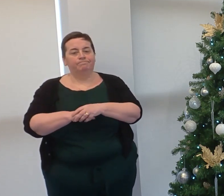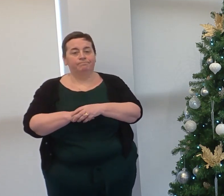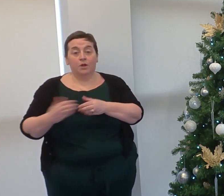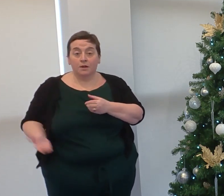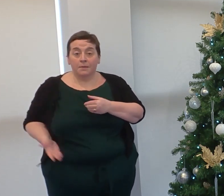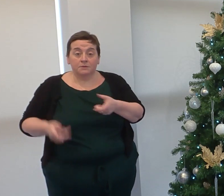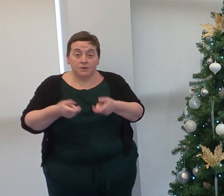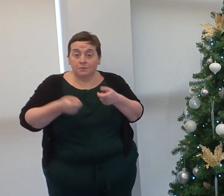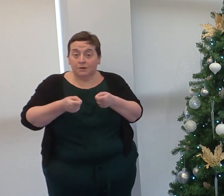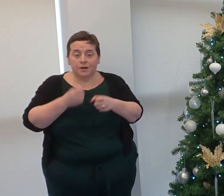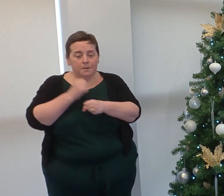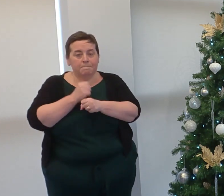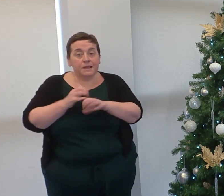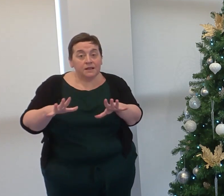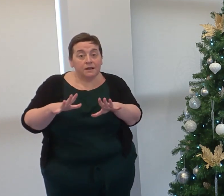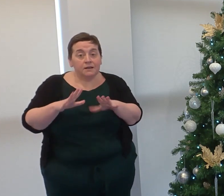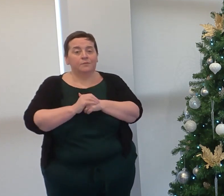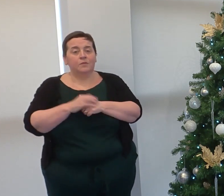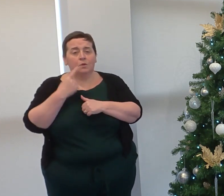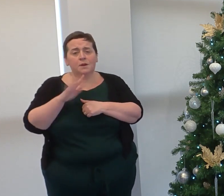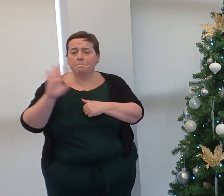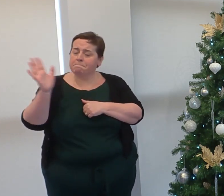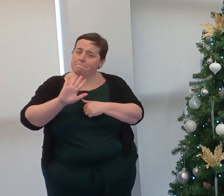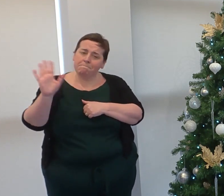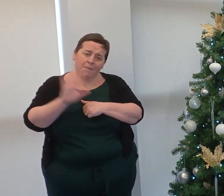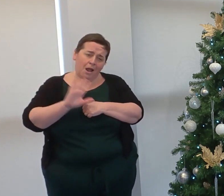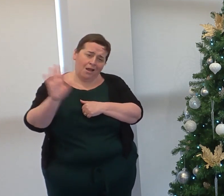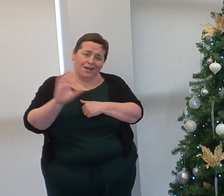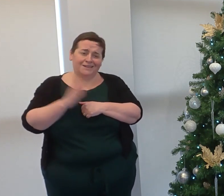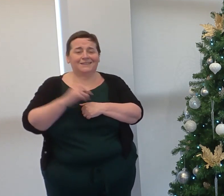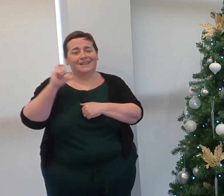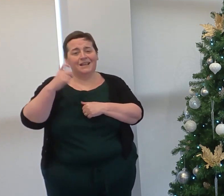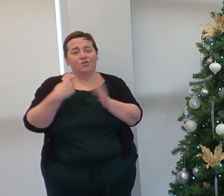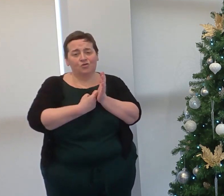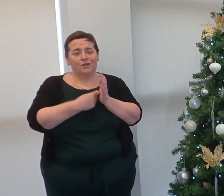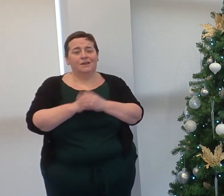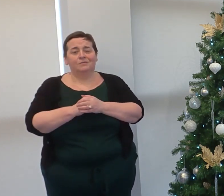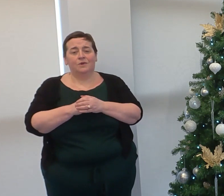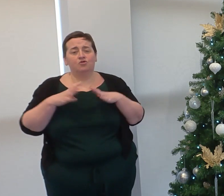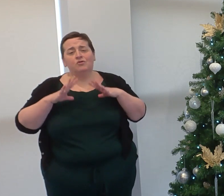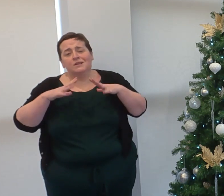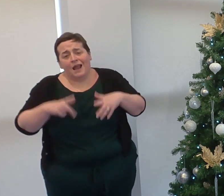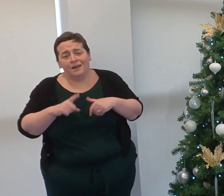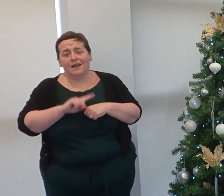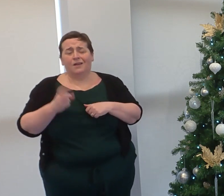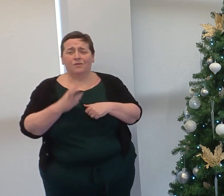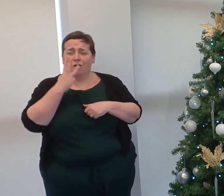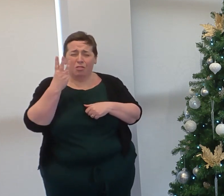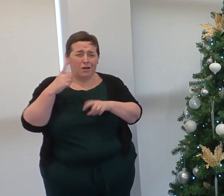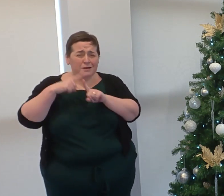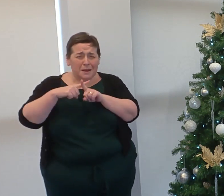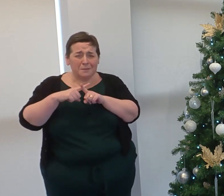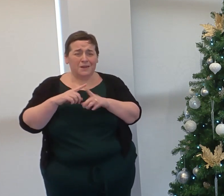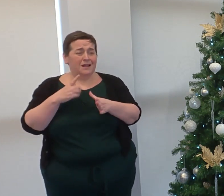In business, management and media, we said a very fond farewell to Carol Rooney as she retired after